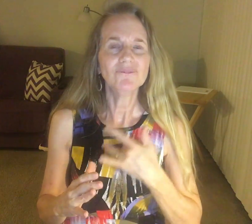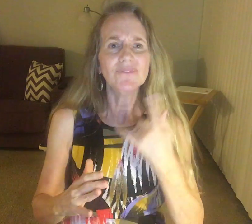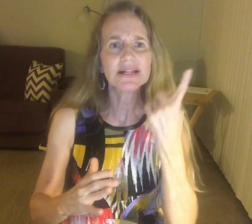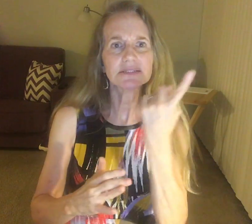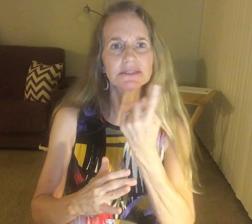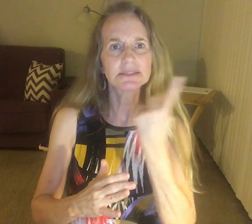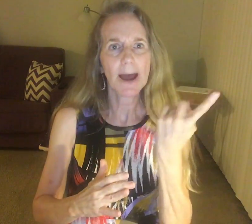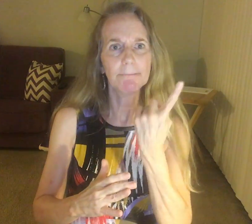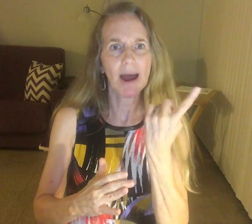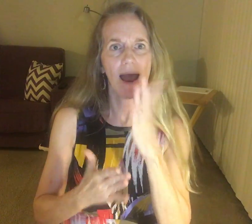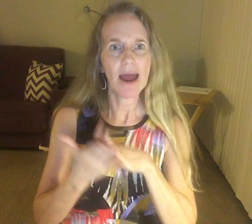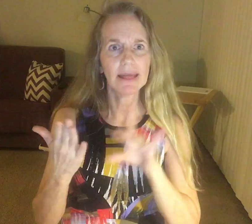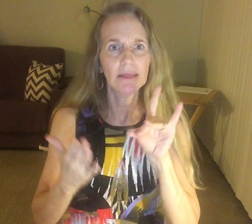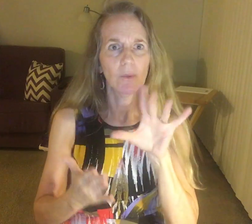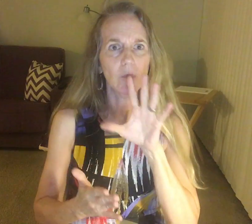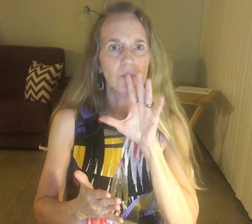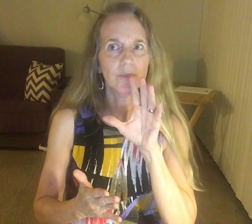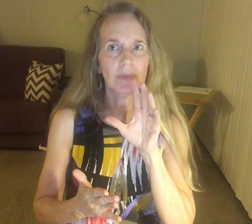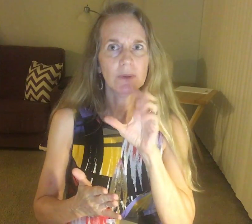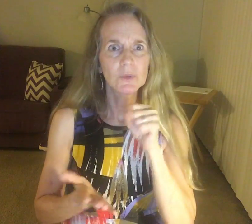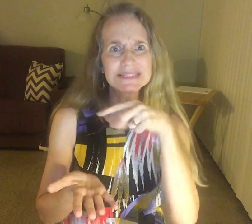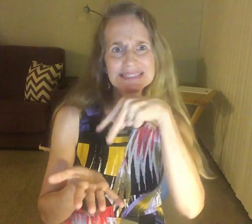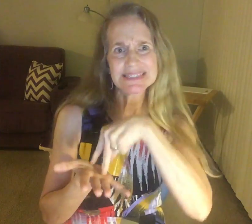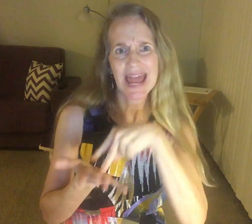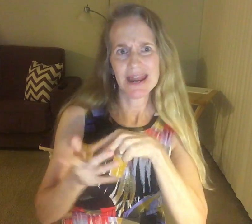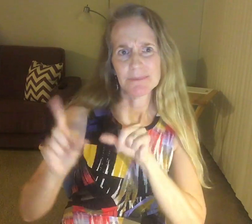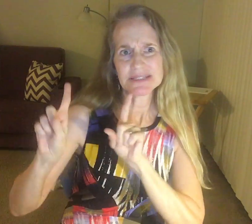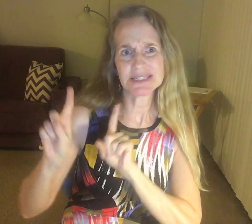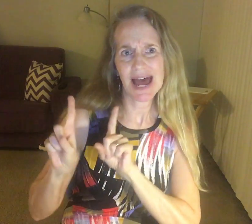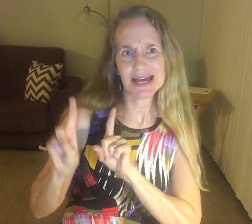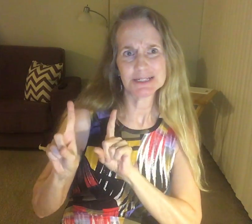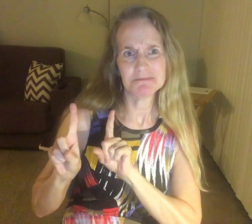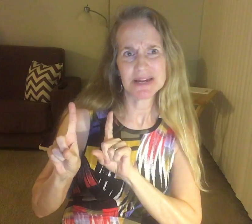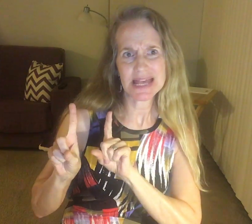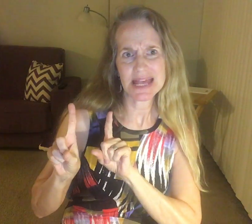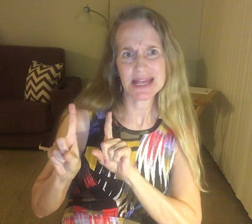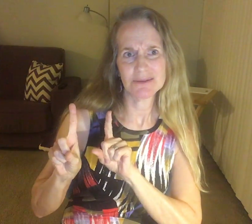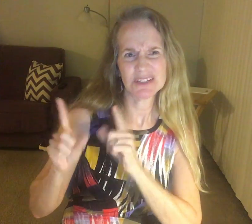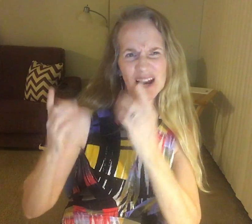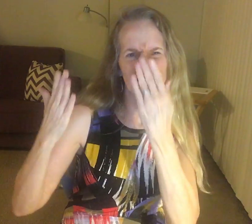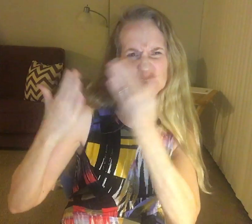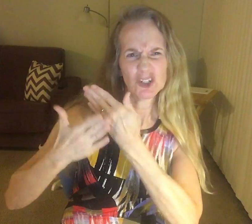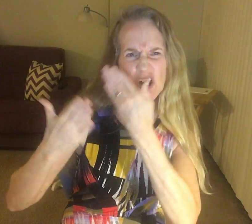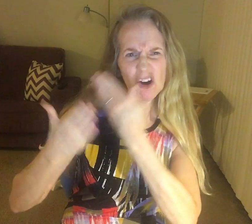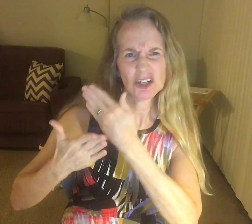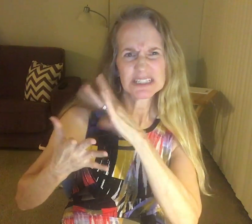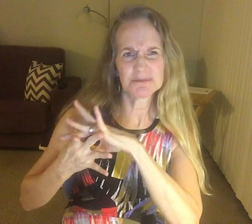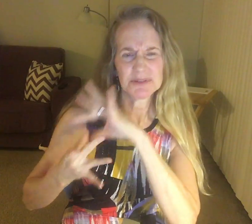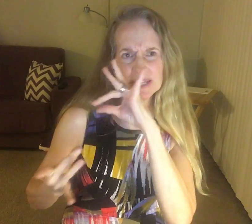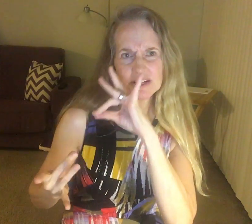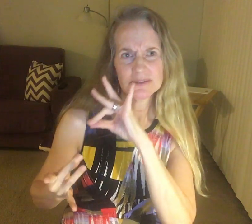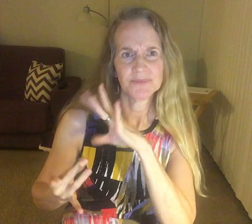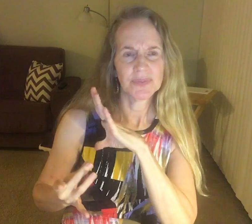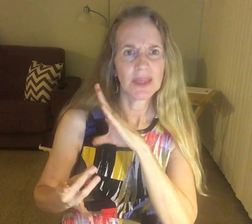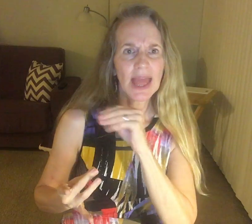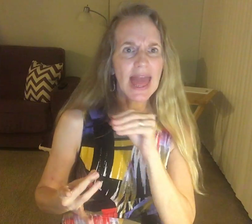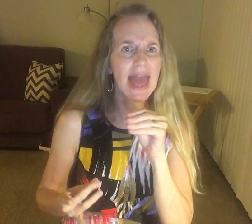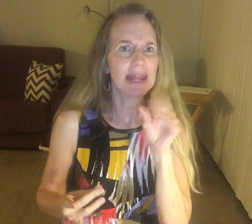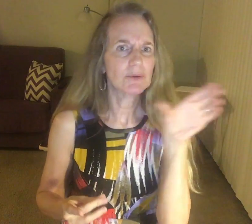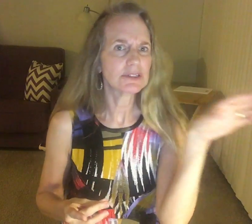a fish, a body, was standing beside me. I saw a dog disappear. And he